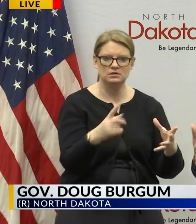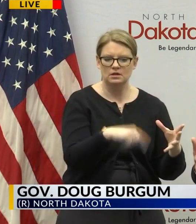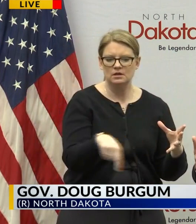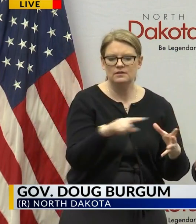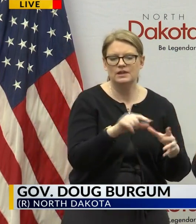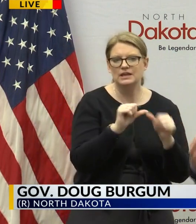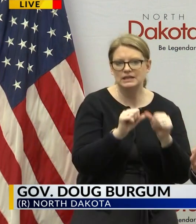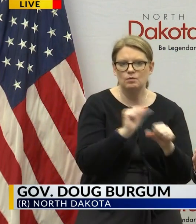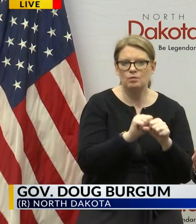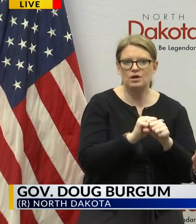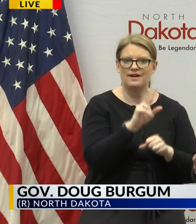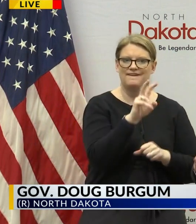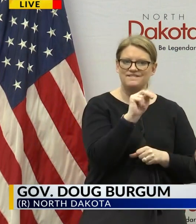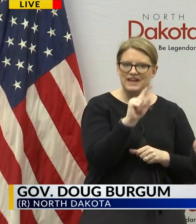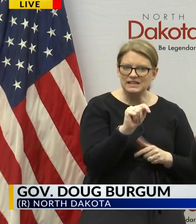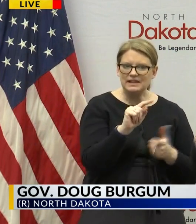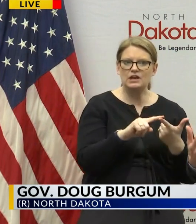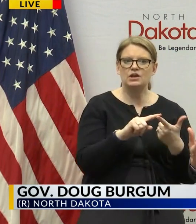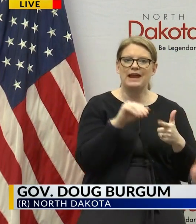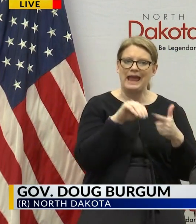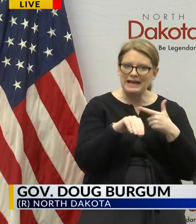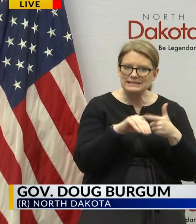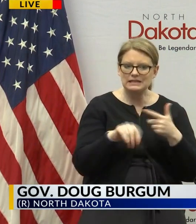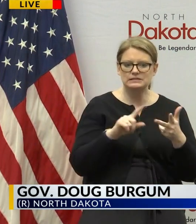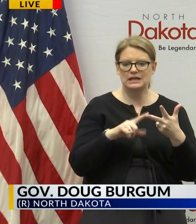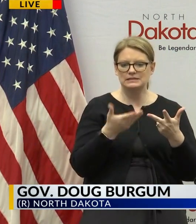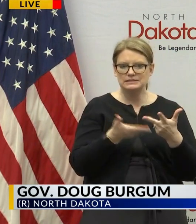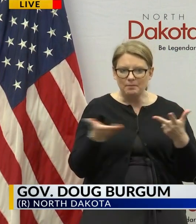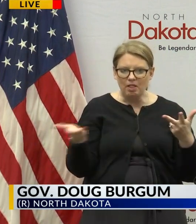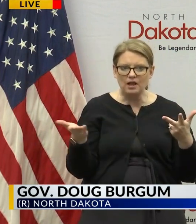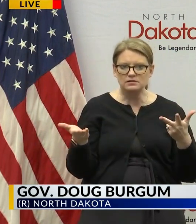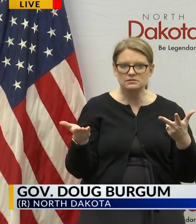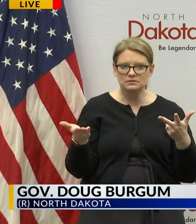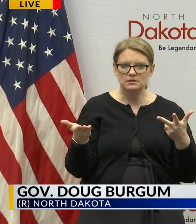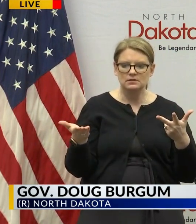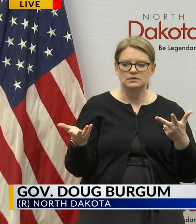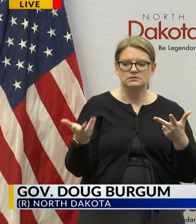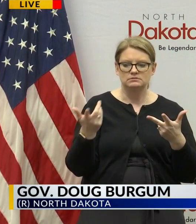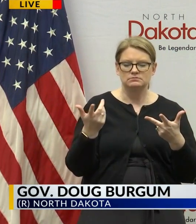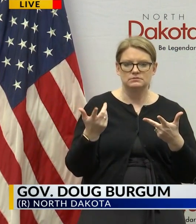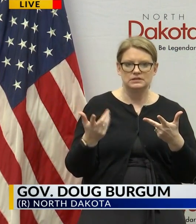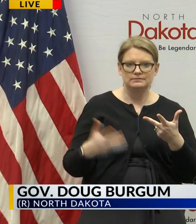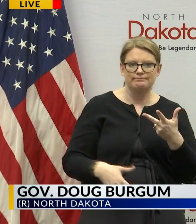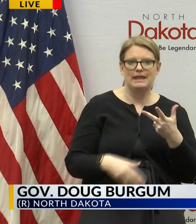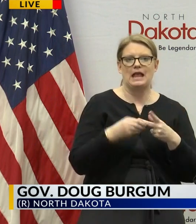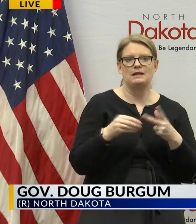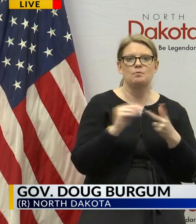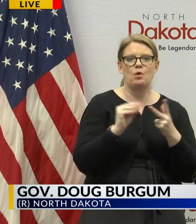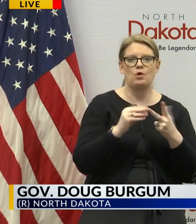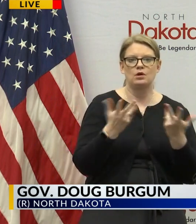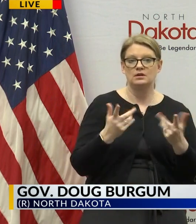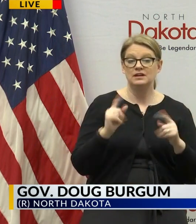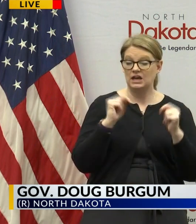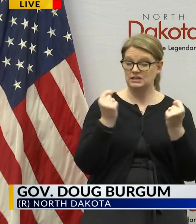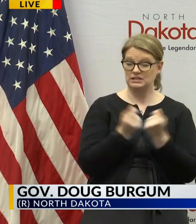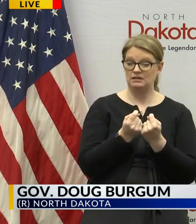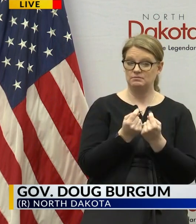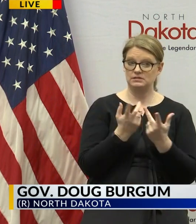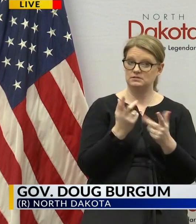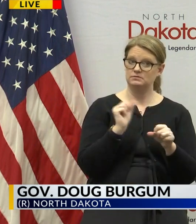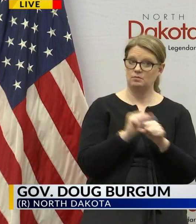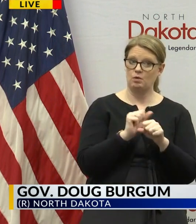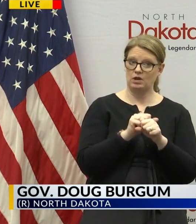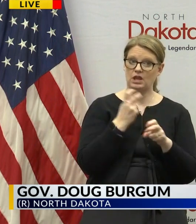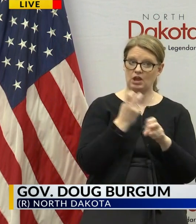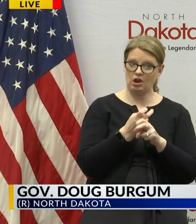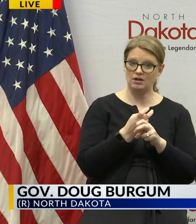on ventilators ventilator access and ventilator supply chain is one of the key components but i'd say we our team's got a handle on it right now and